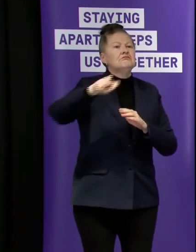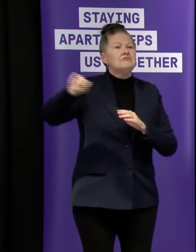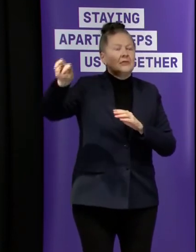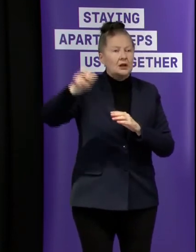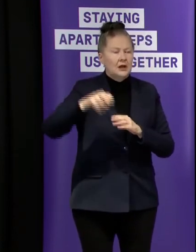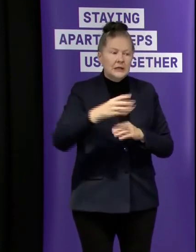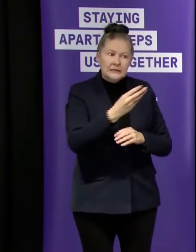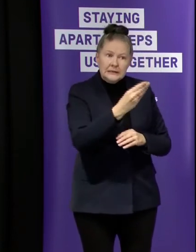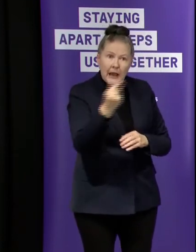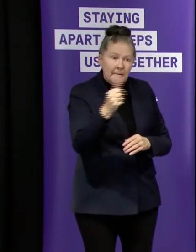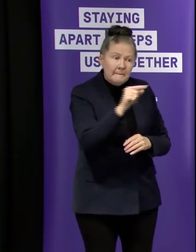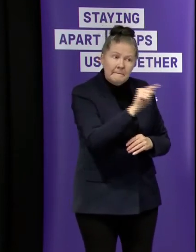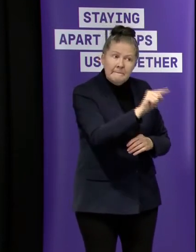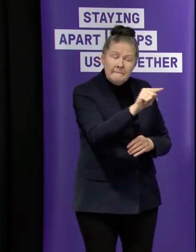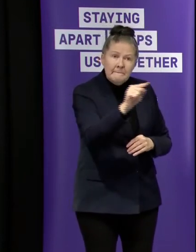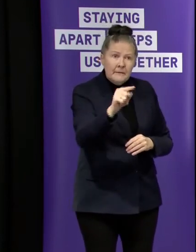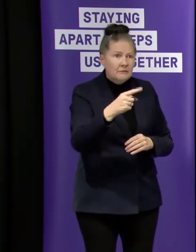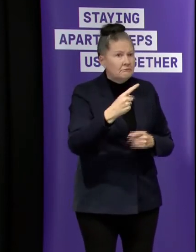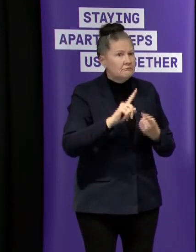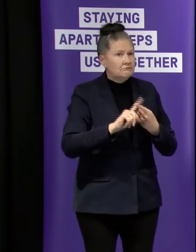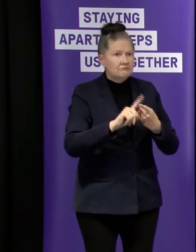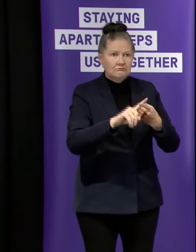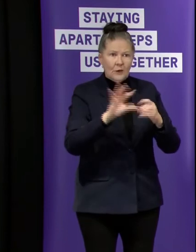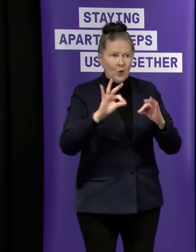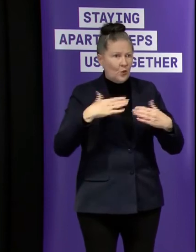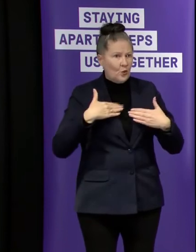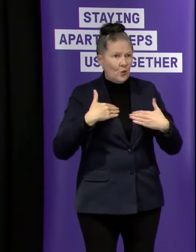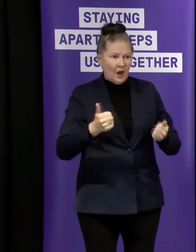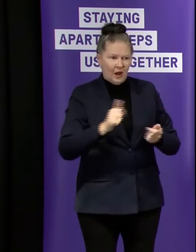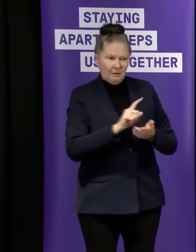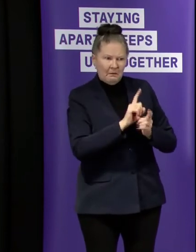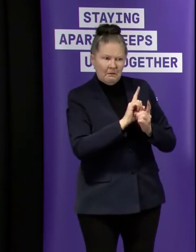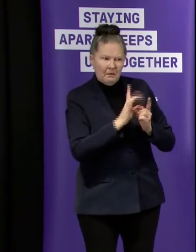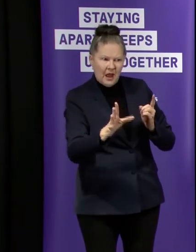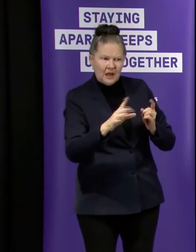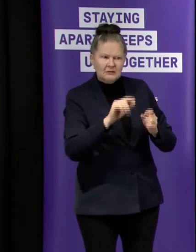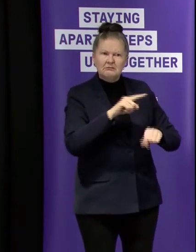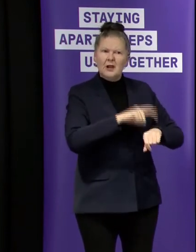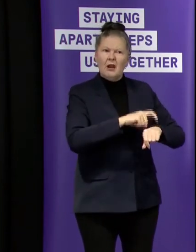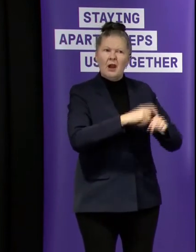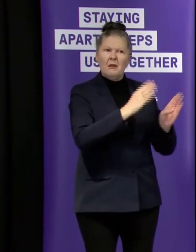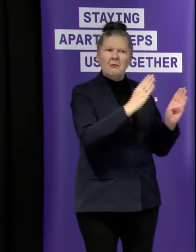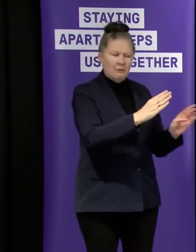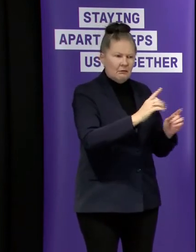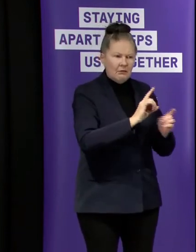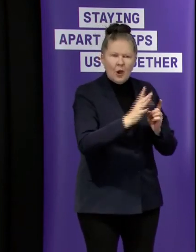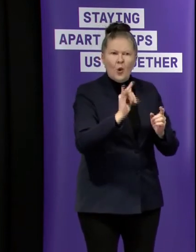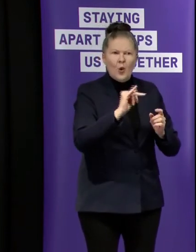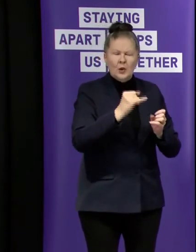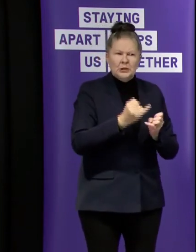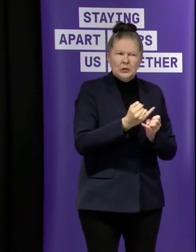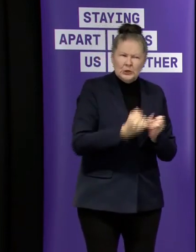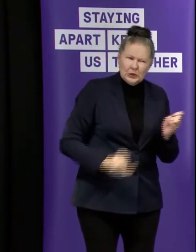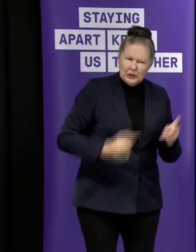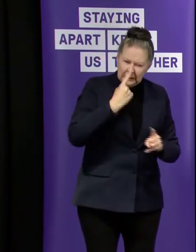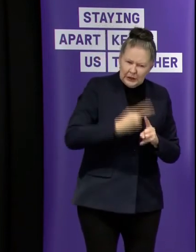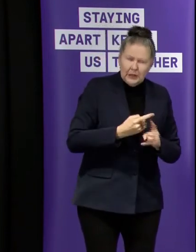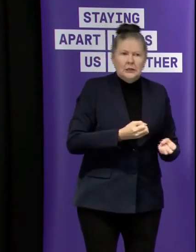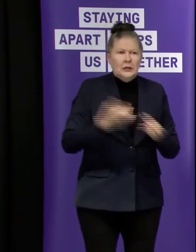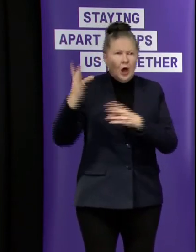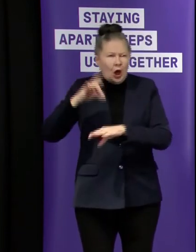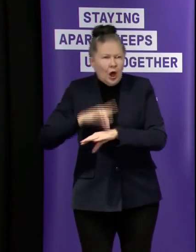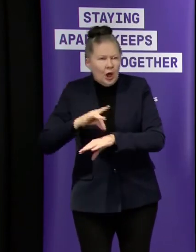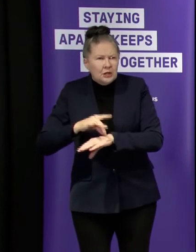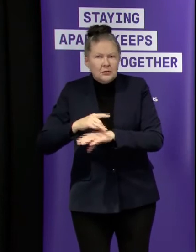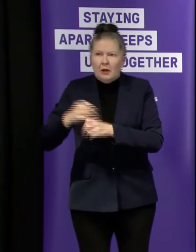cases for some patients um that who have ongoing symptoms or people that have more severe disease that are in hospital or have been in hospital or